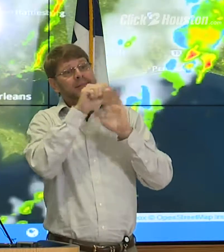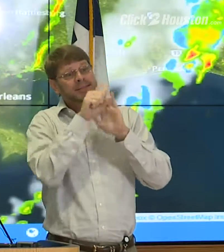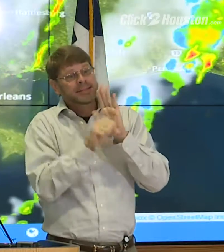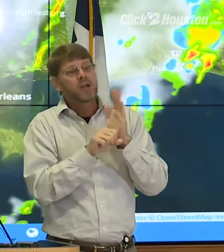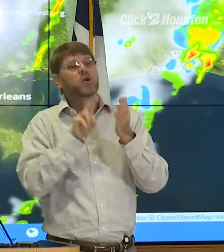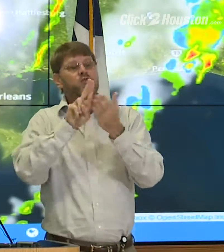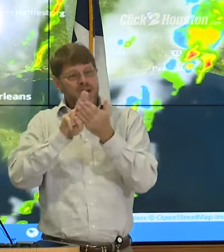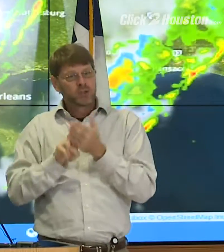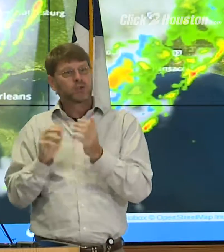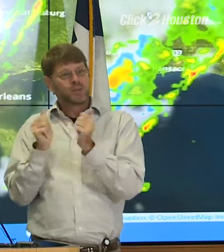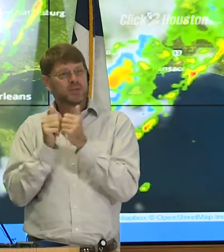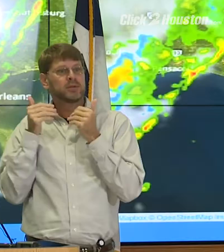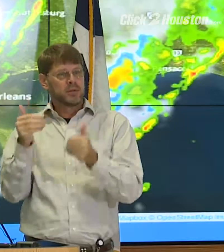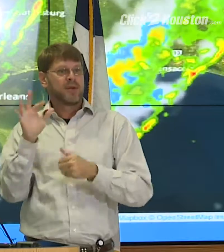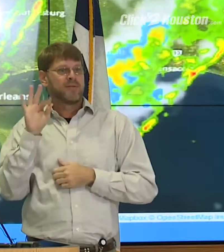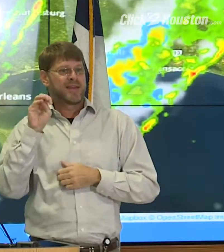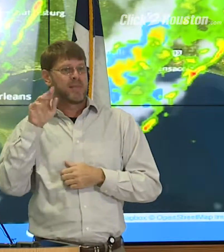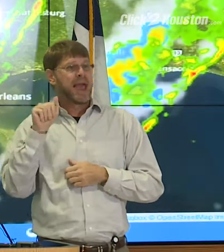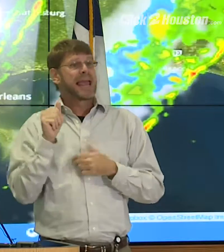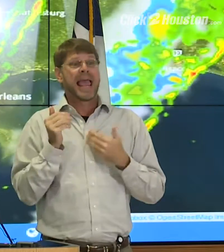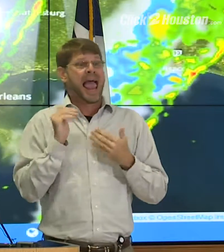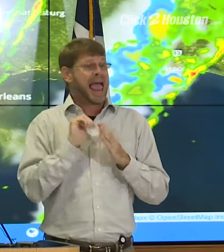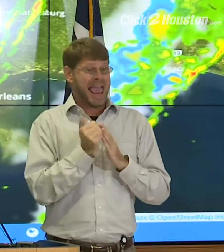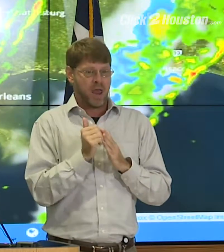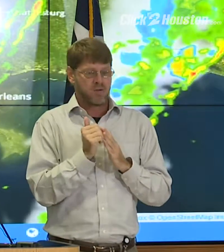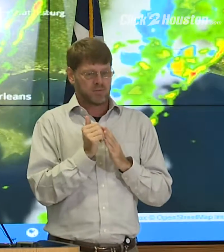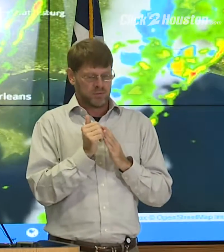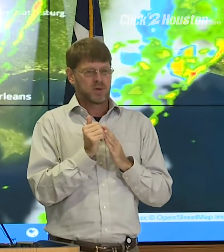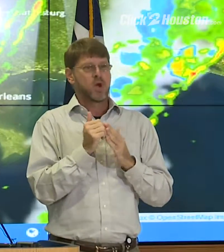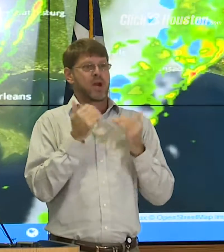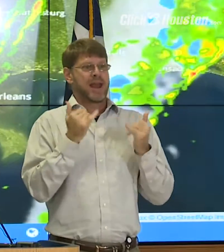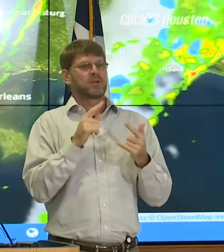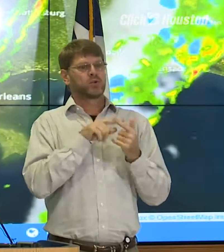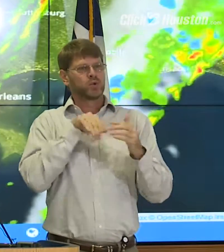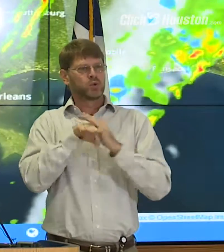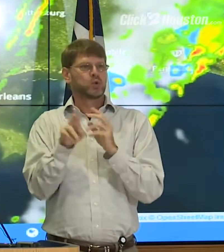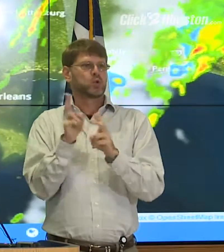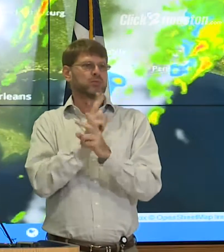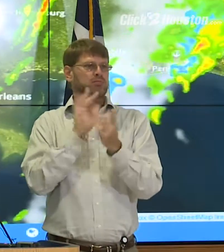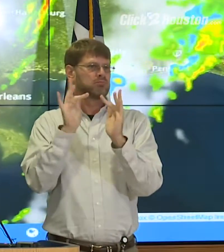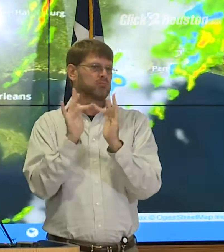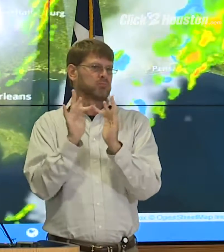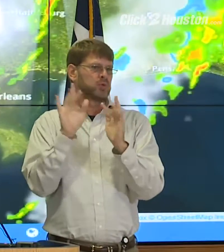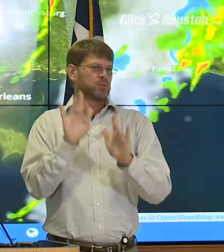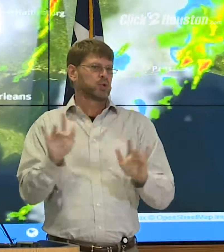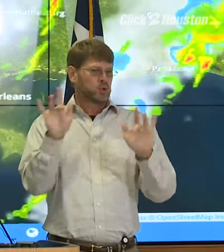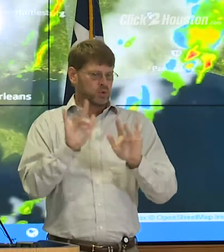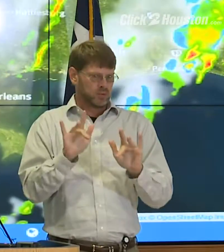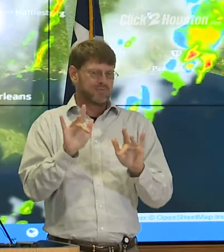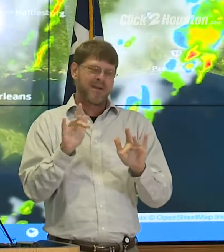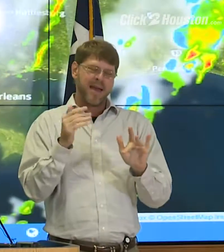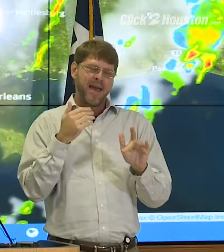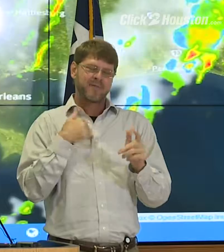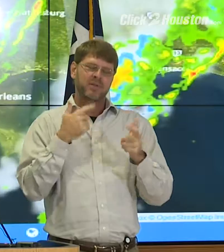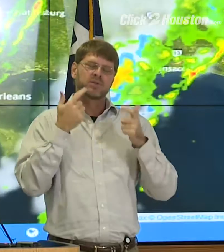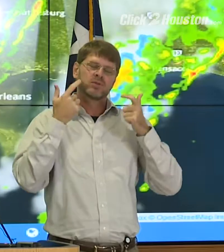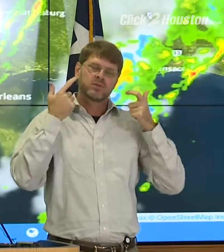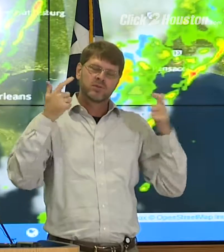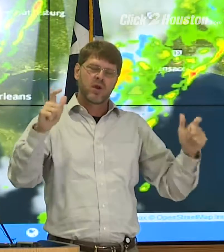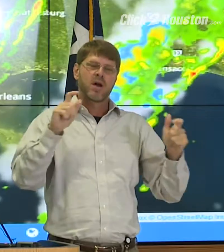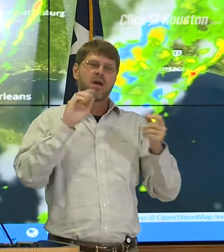register with FEMA, and the best ways to do that right now is to go online. As you can imagine, there's a significant